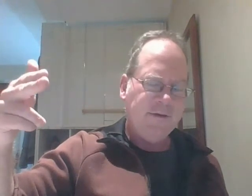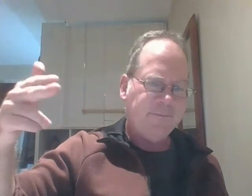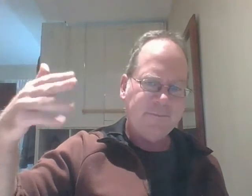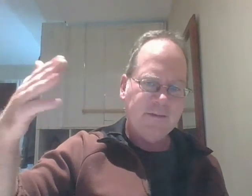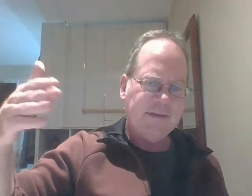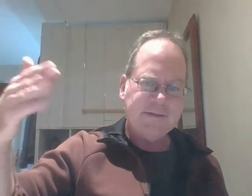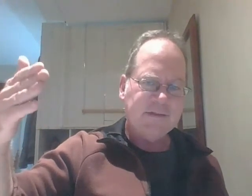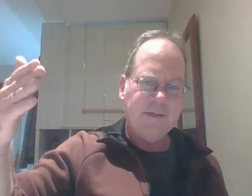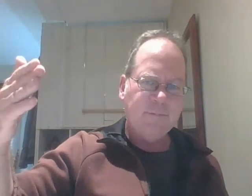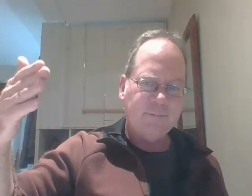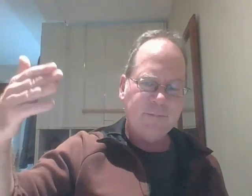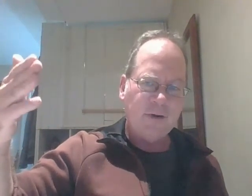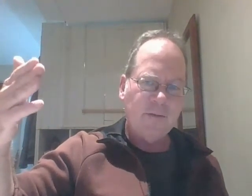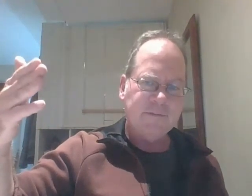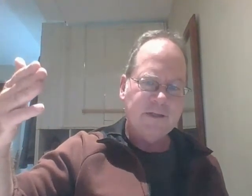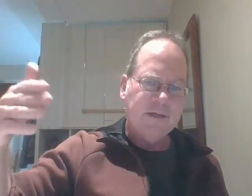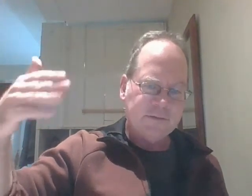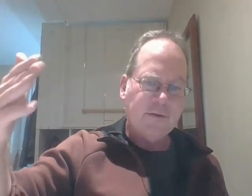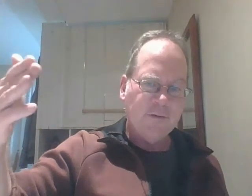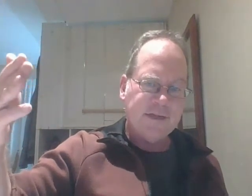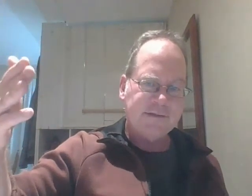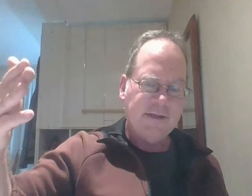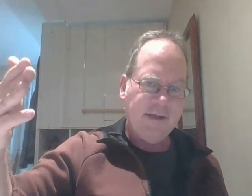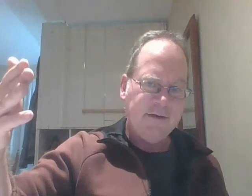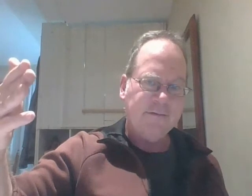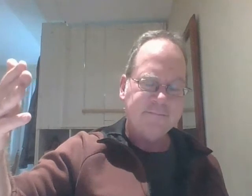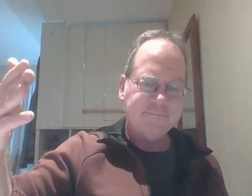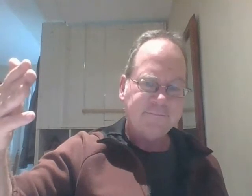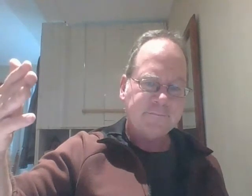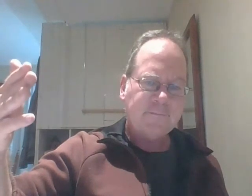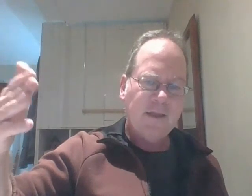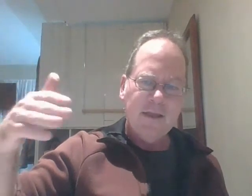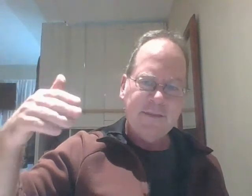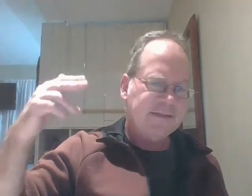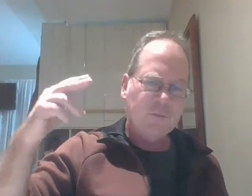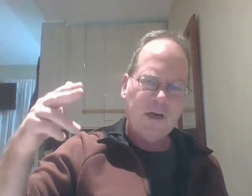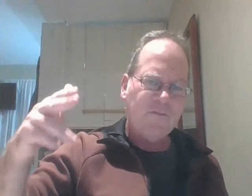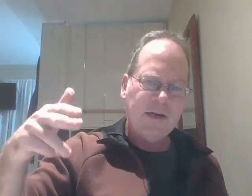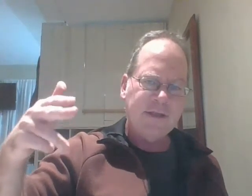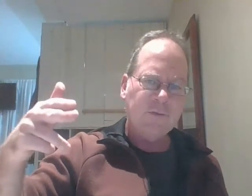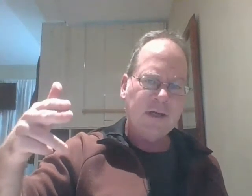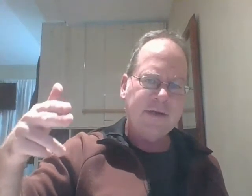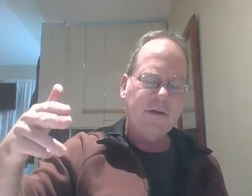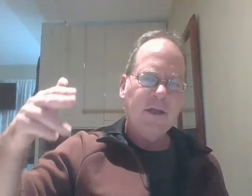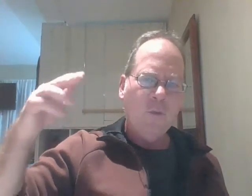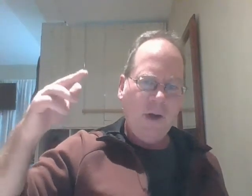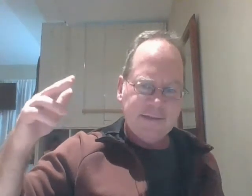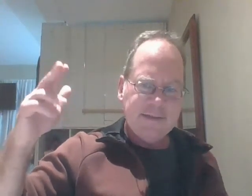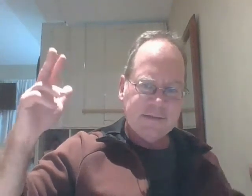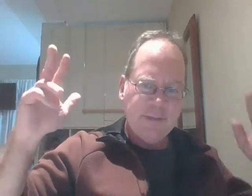makes things big big problems so they're protesting that here that's just one of many things going on here what i see as a bigger